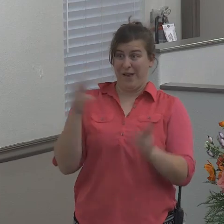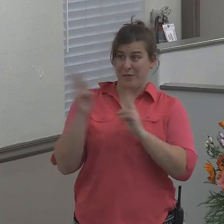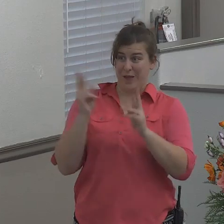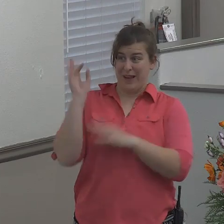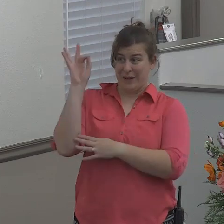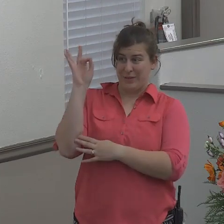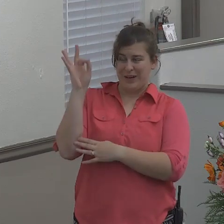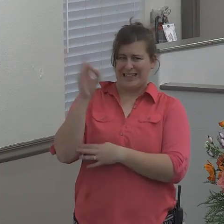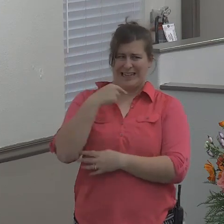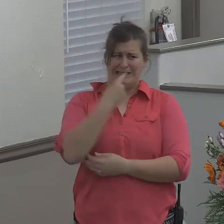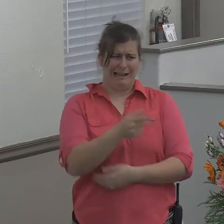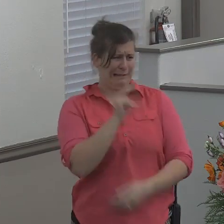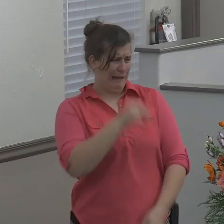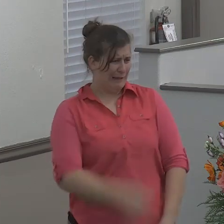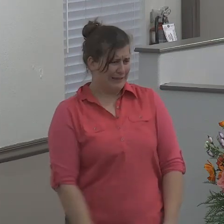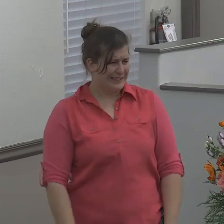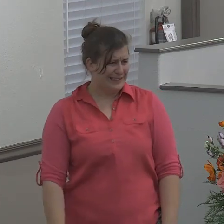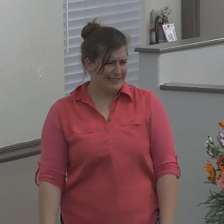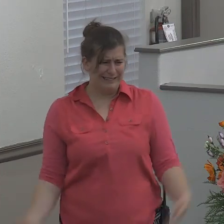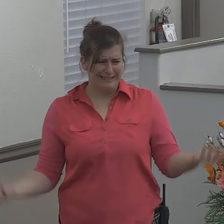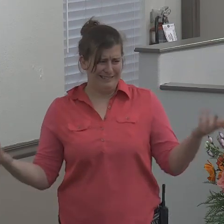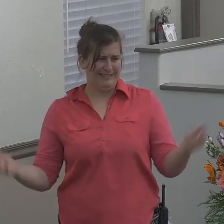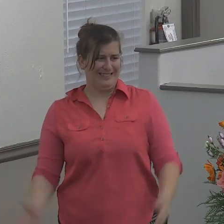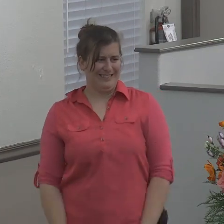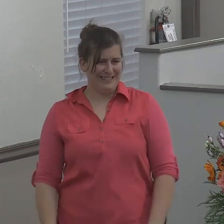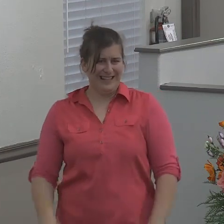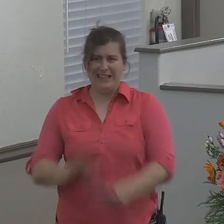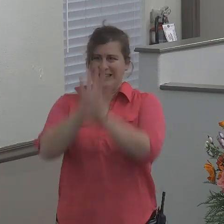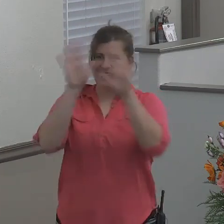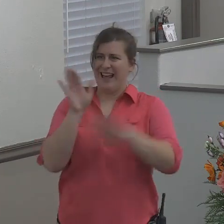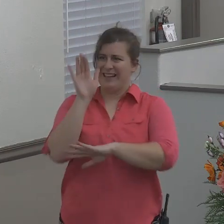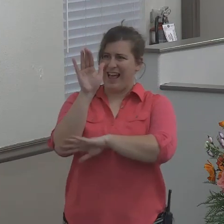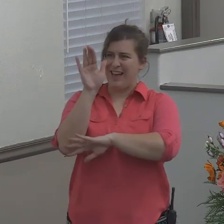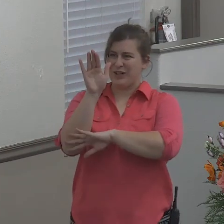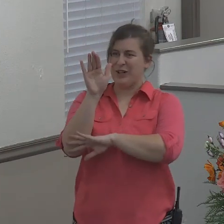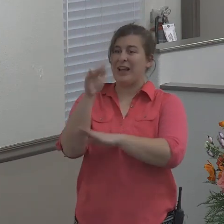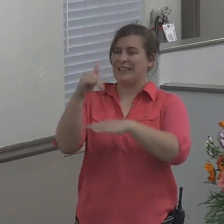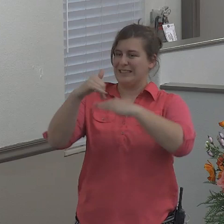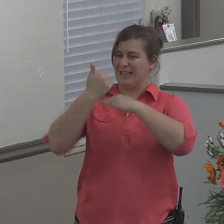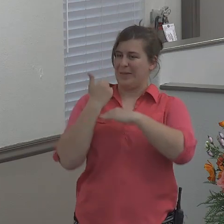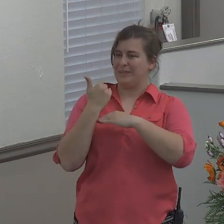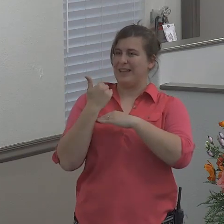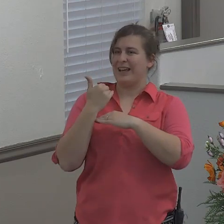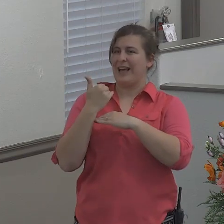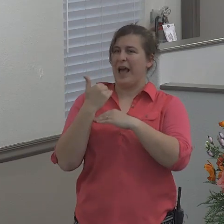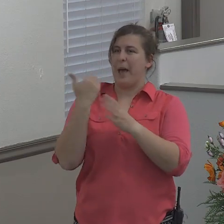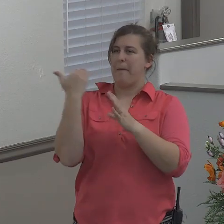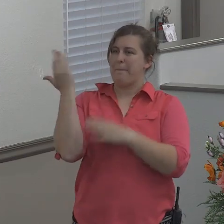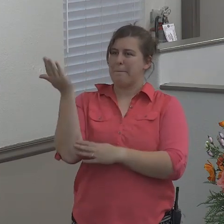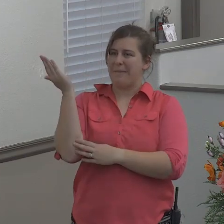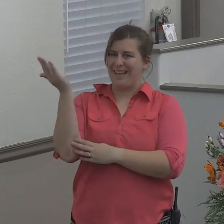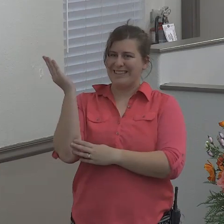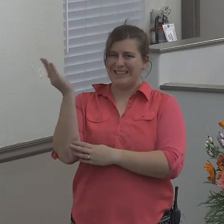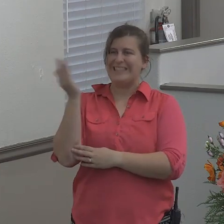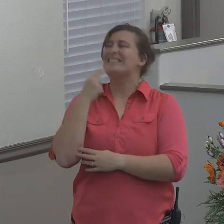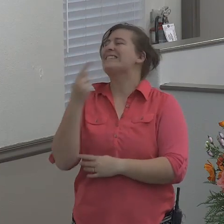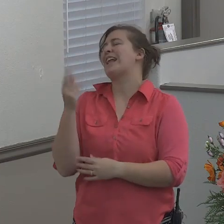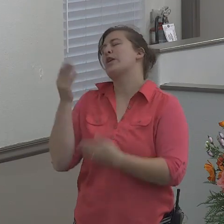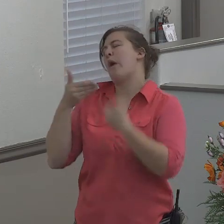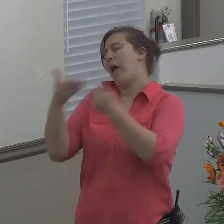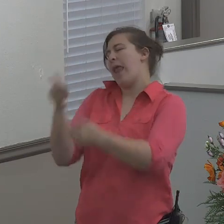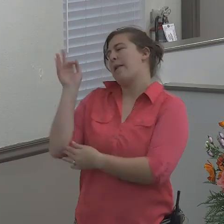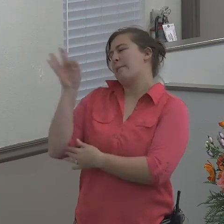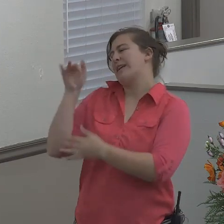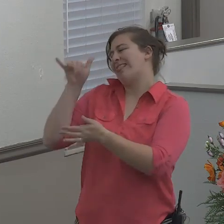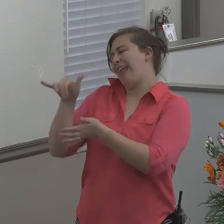no. So, Sunday afternoon, he emailed me a sermon, said just go ahead and preach this. So,